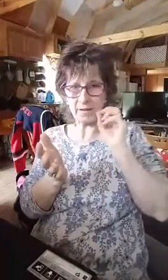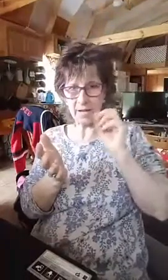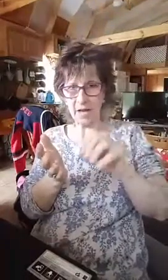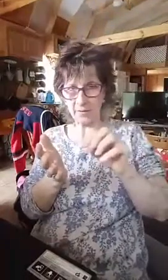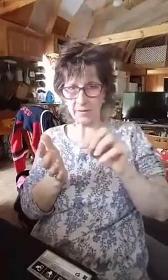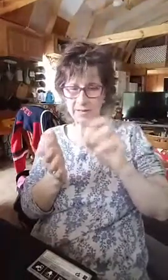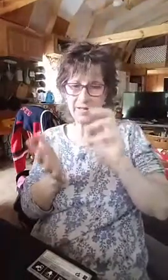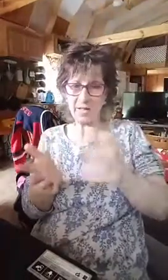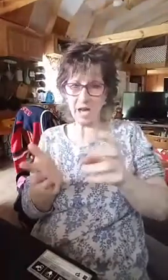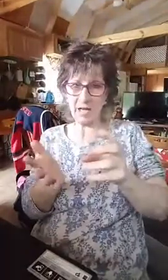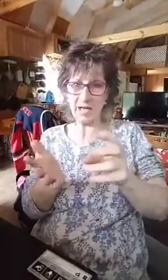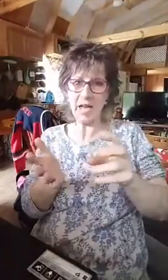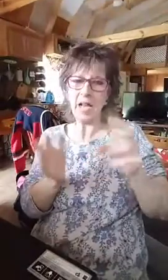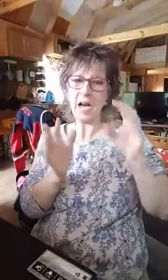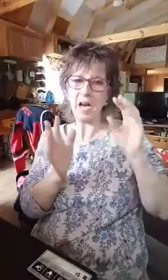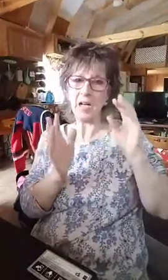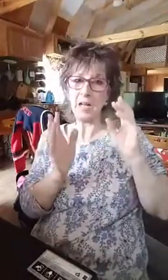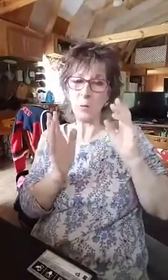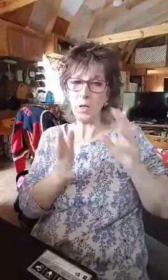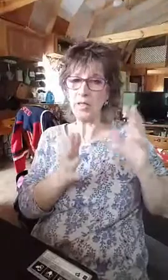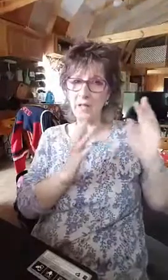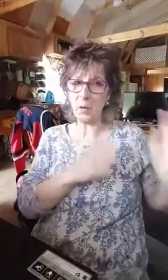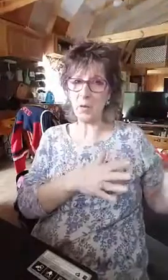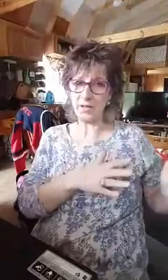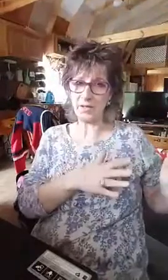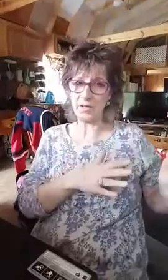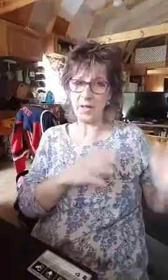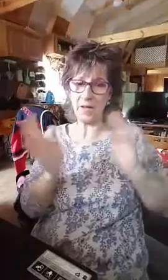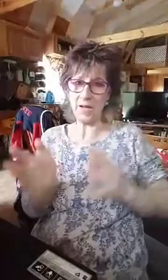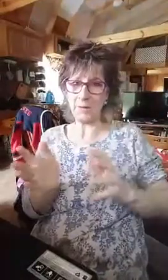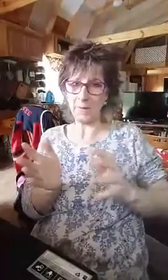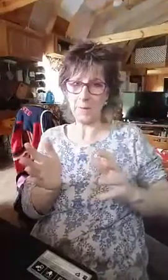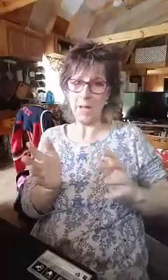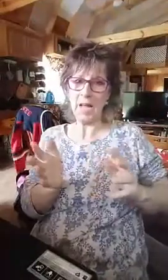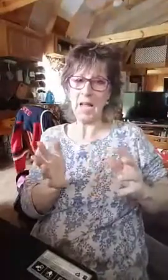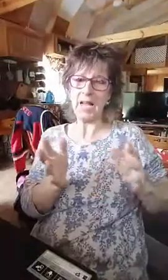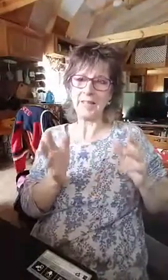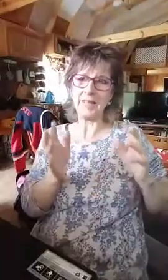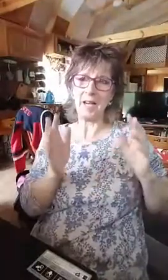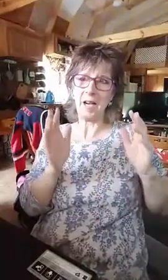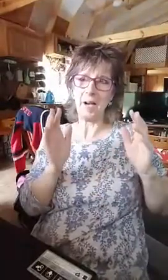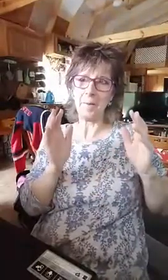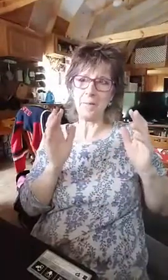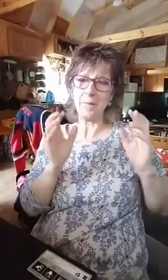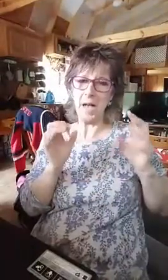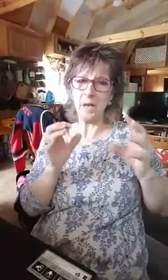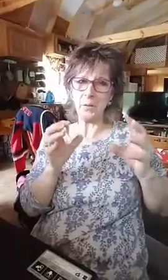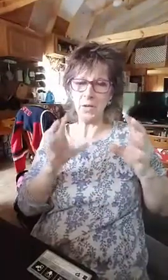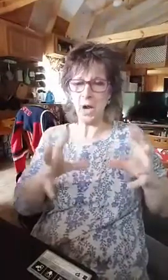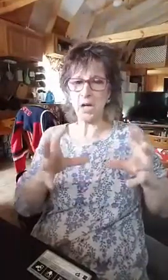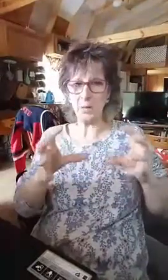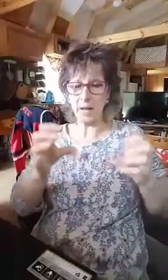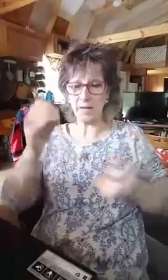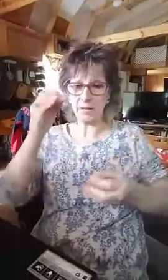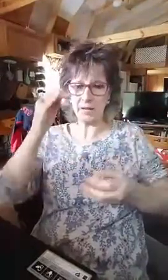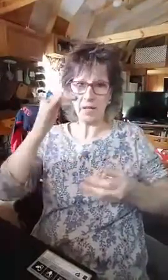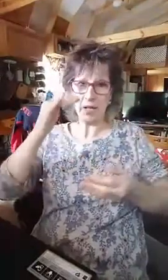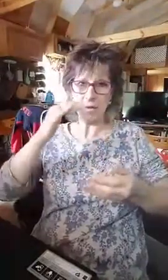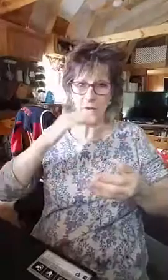have in the sky, uh, working the courts of heaven. And, um, that will talk about the